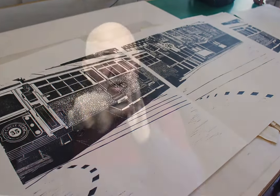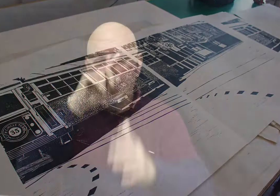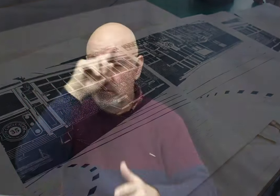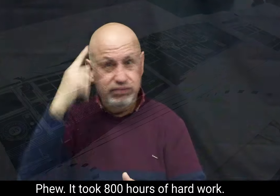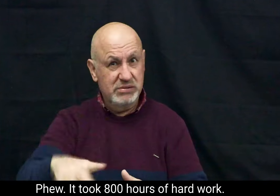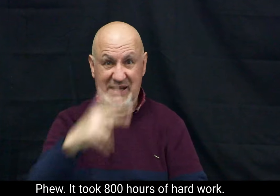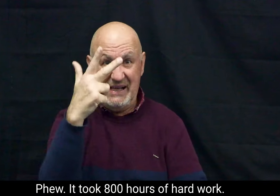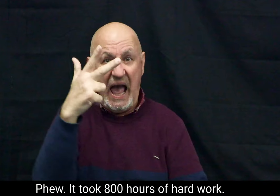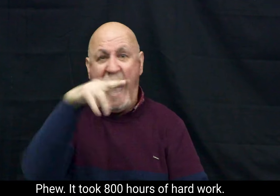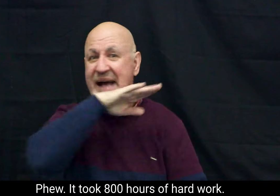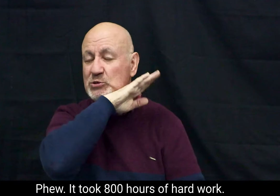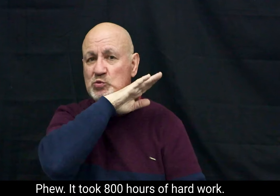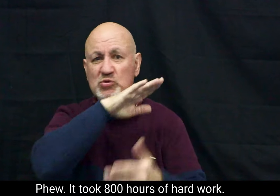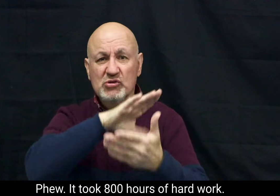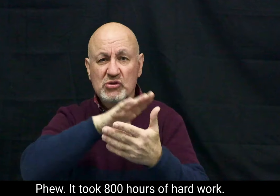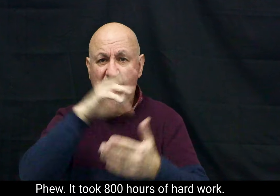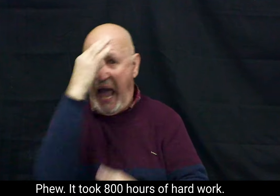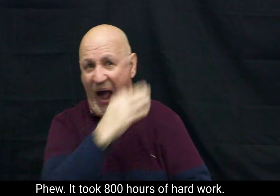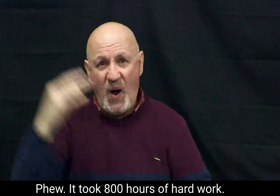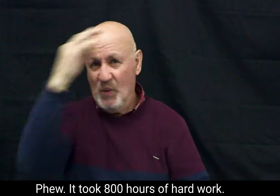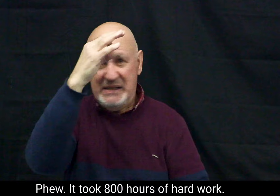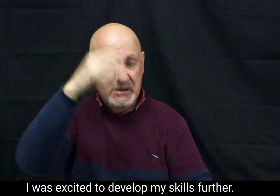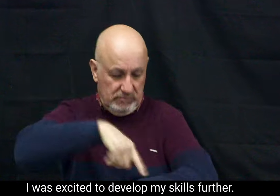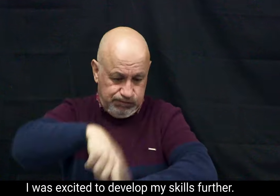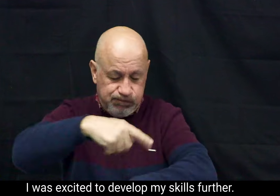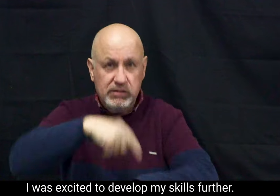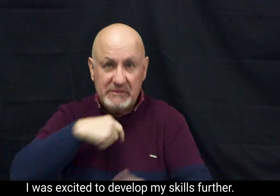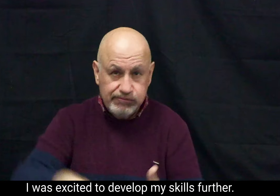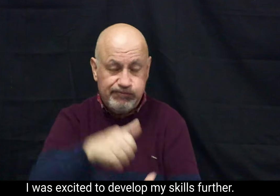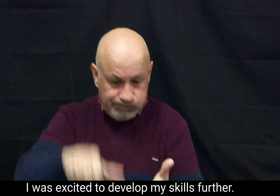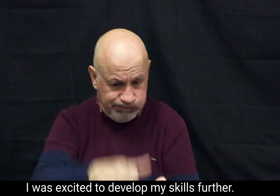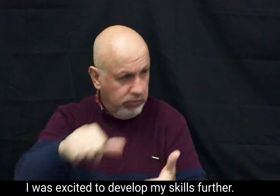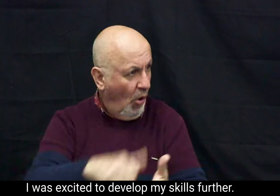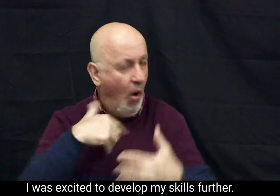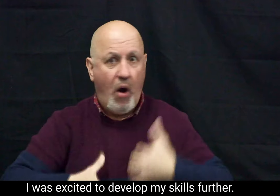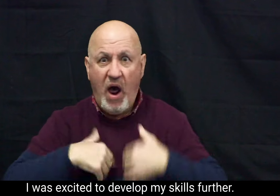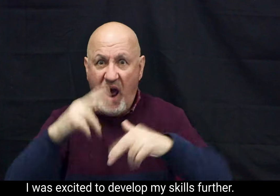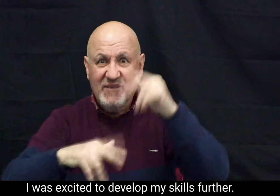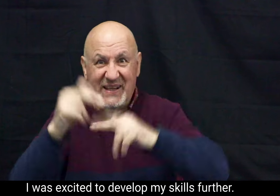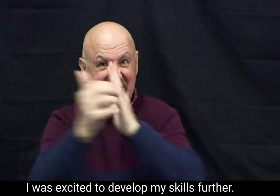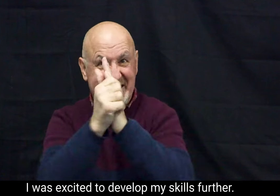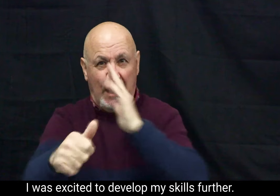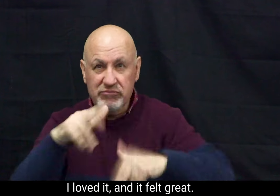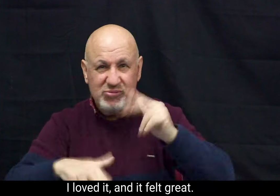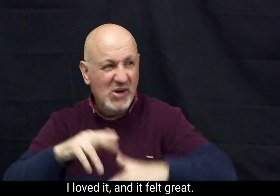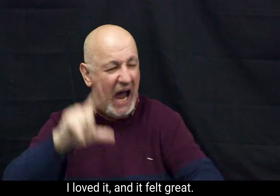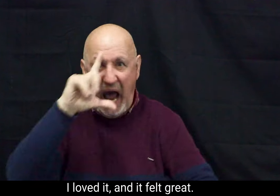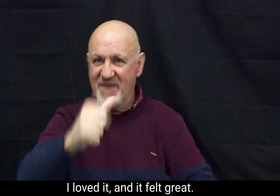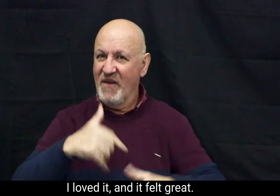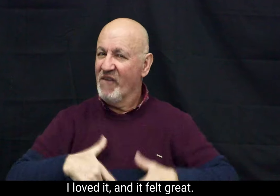Phew. It took 800 hours of hard work. I was excited to develop my skills further. I loved it. And